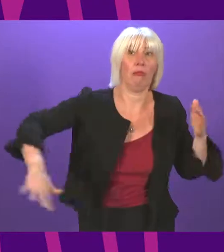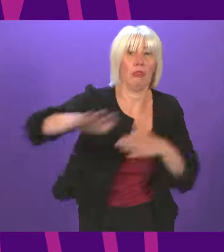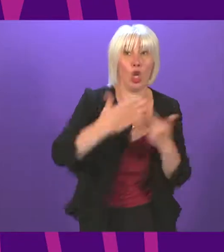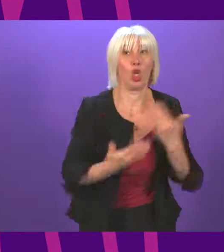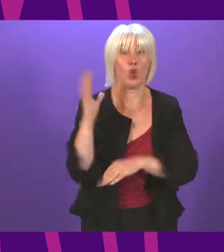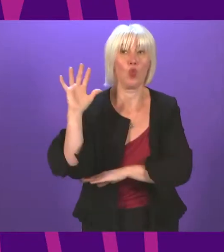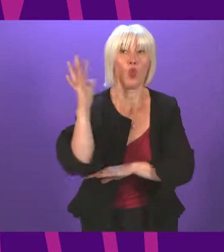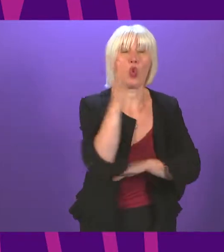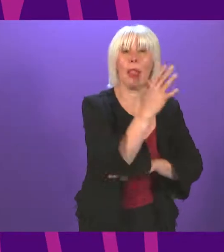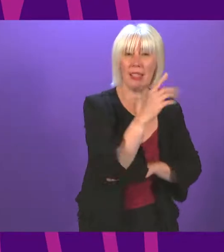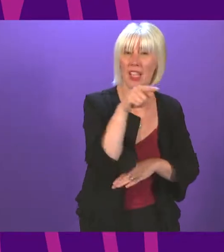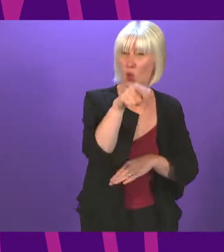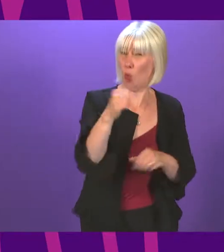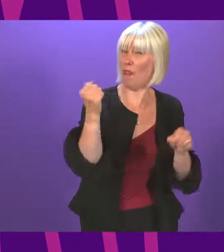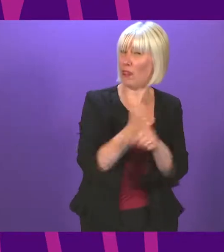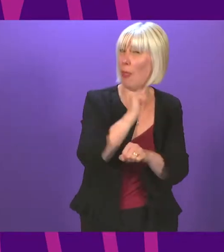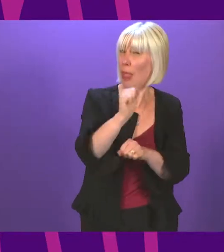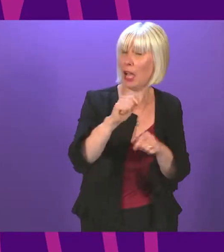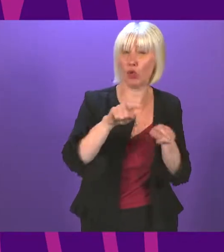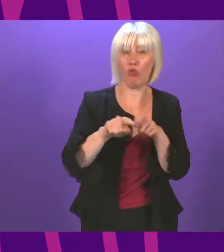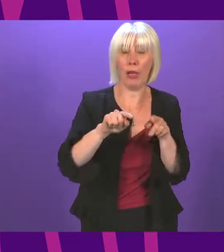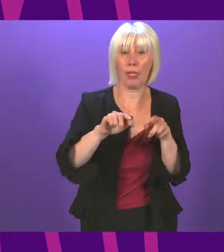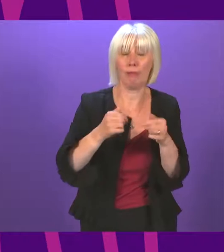taken in relation to tackling climate change.